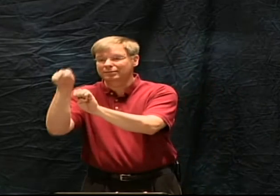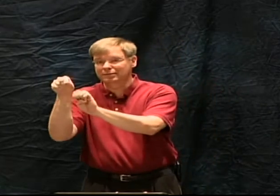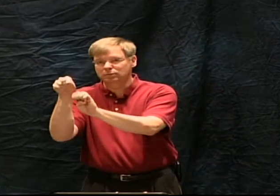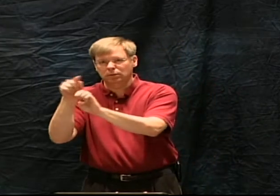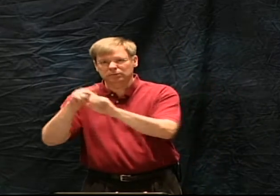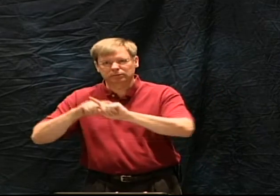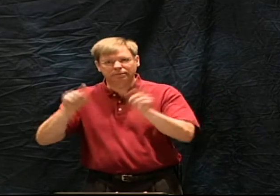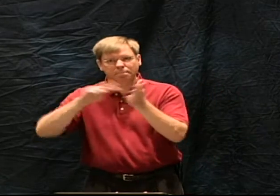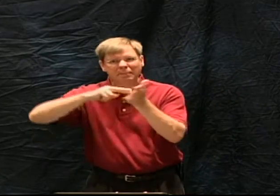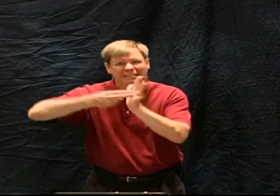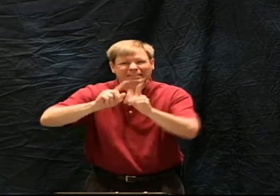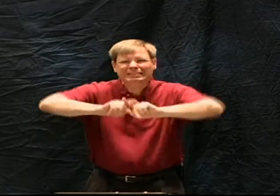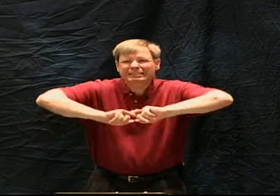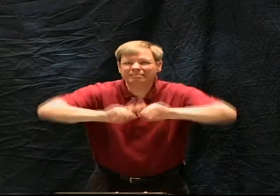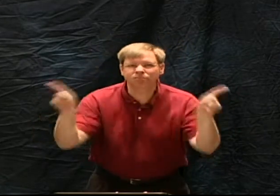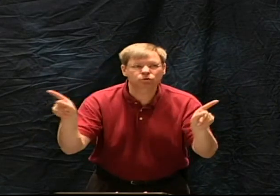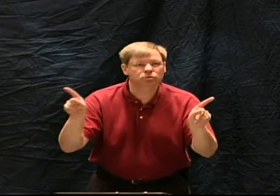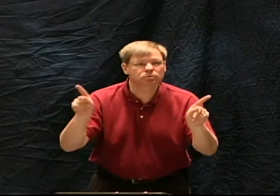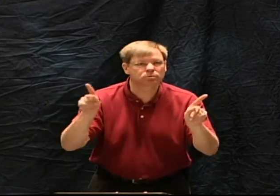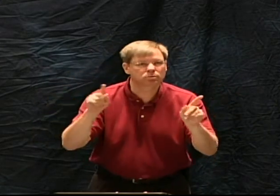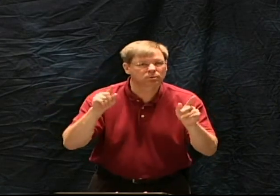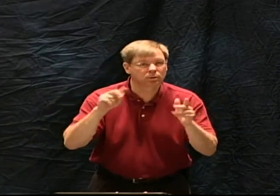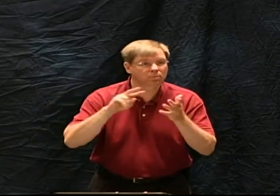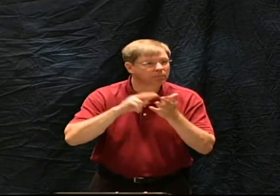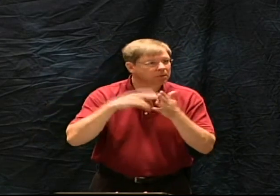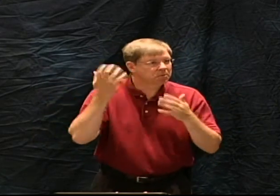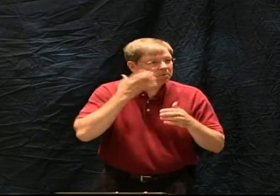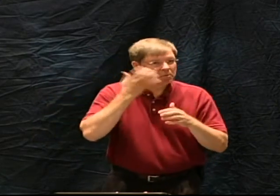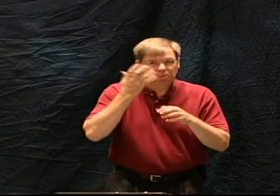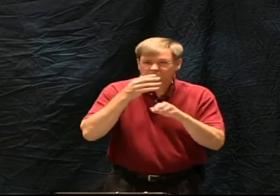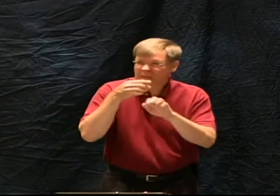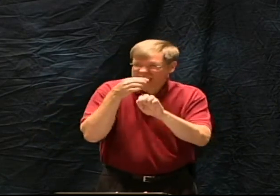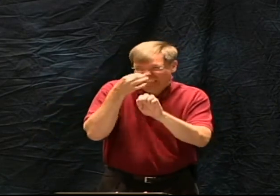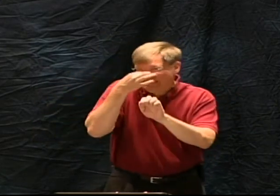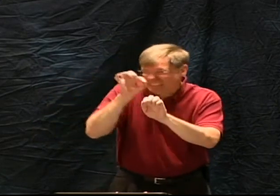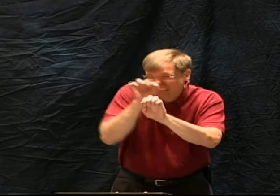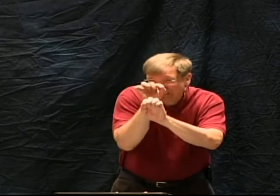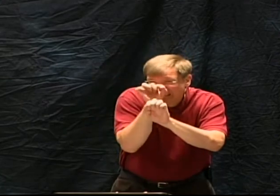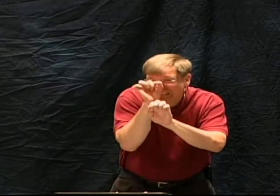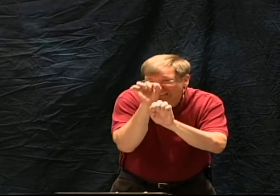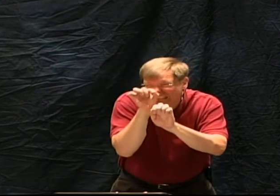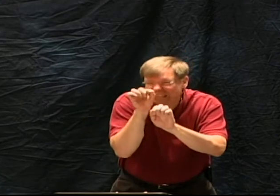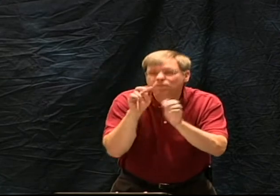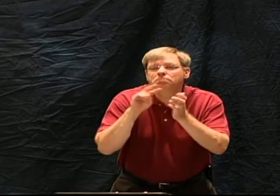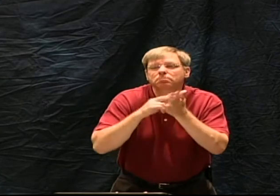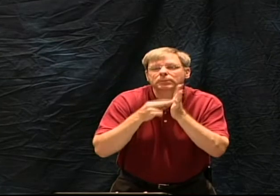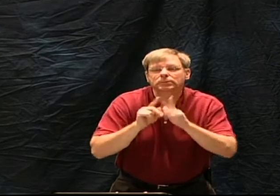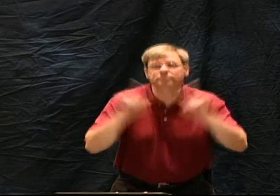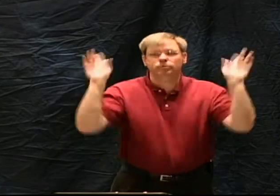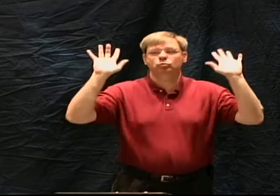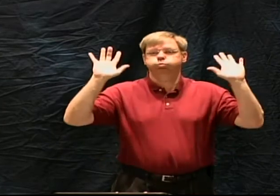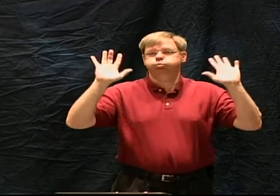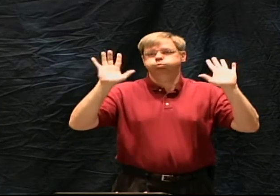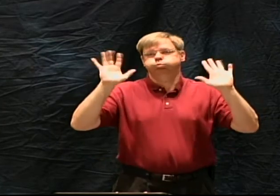an accent mark of some type and and those types of markings have different meanings and they are very small